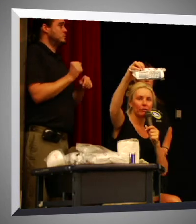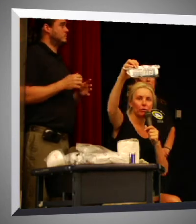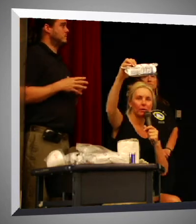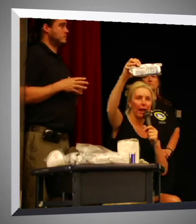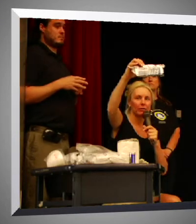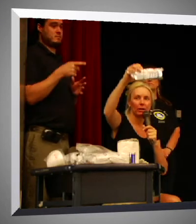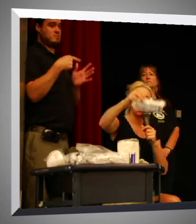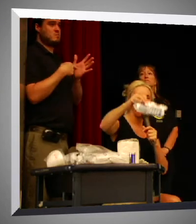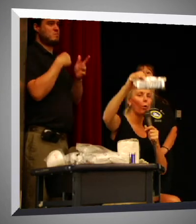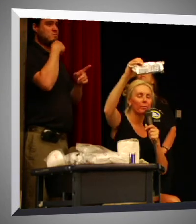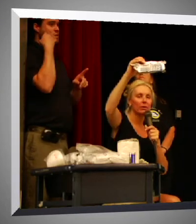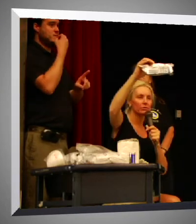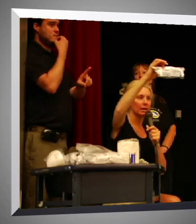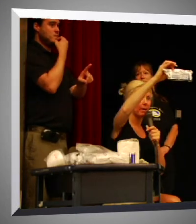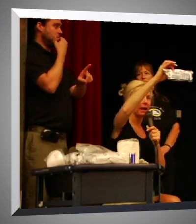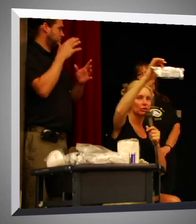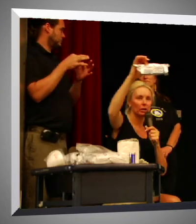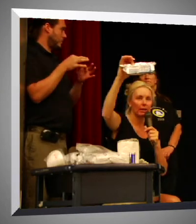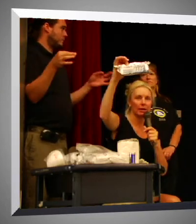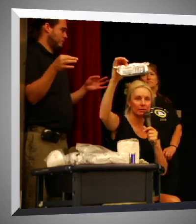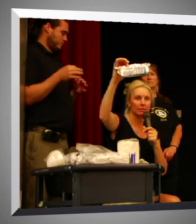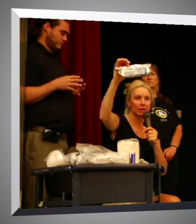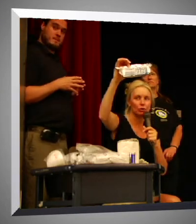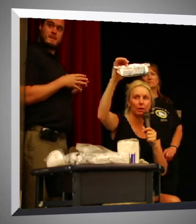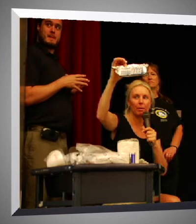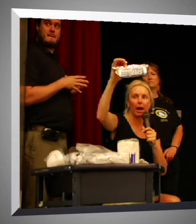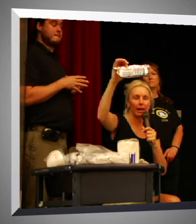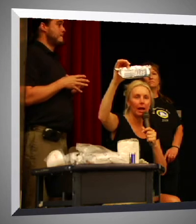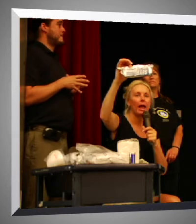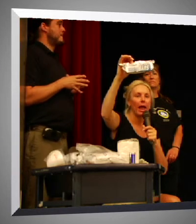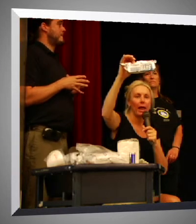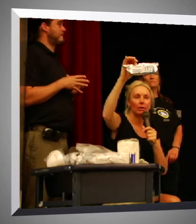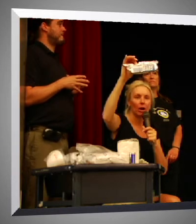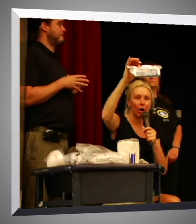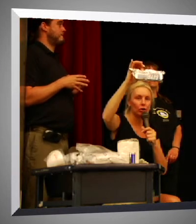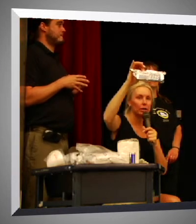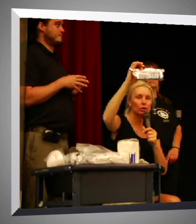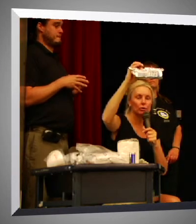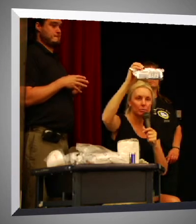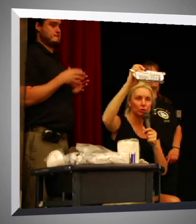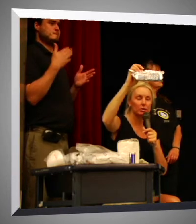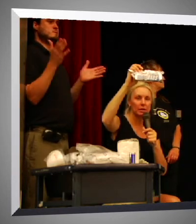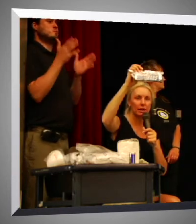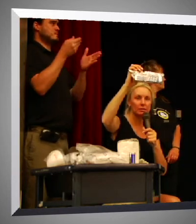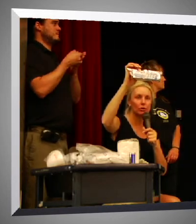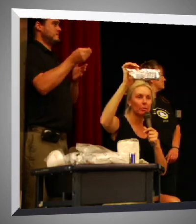food. They have the whole meals in a package like this that you can buy. And all you need to do is purchase these. You can